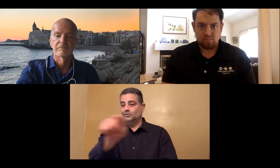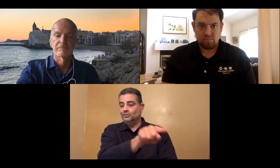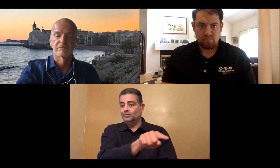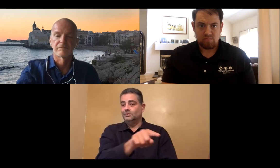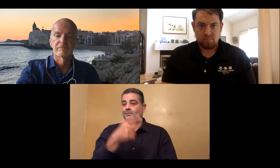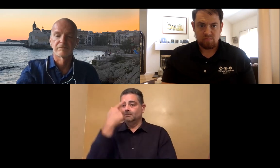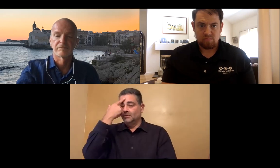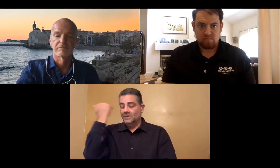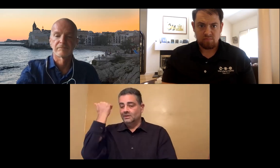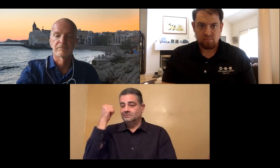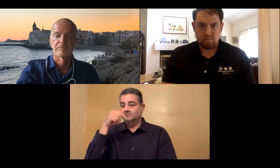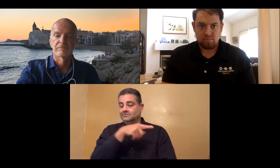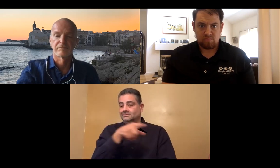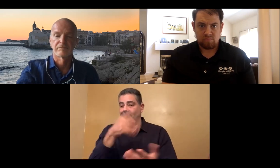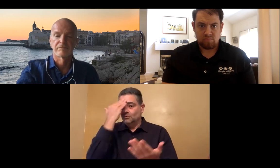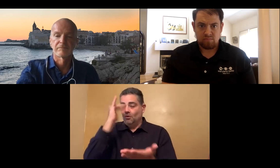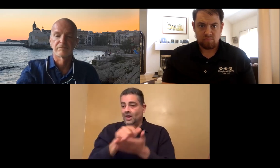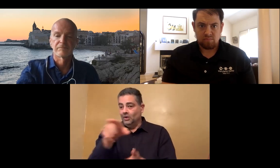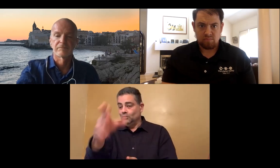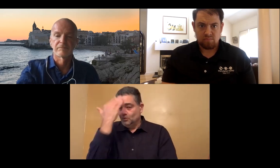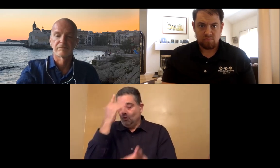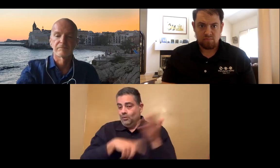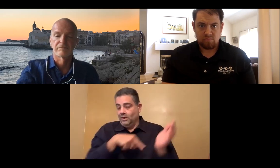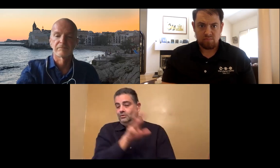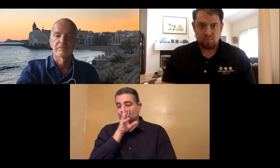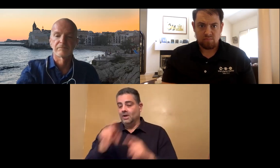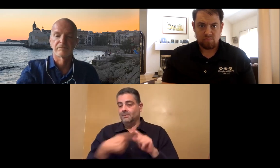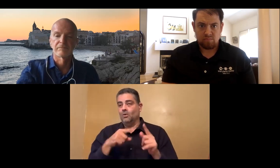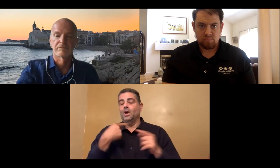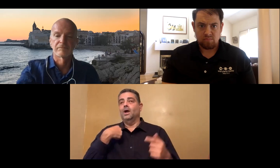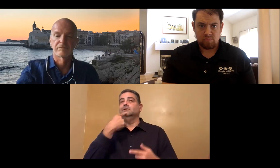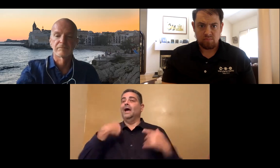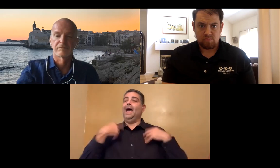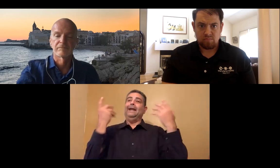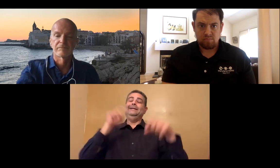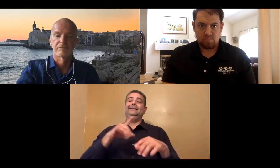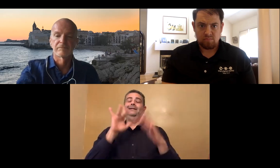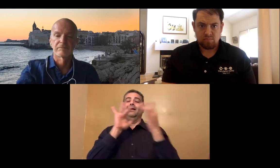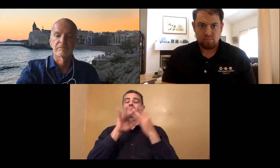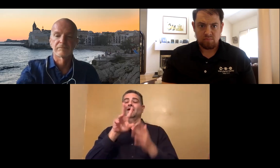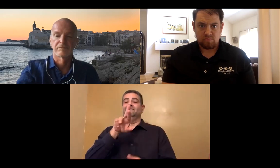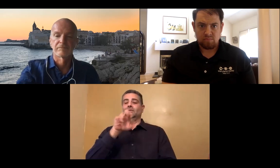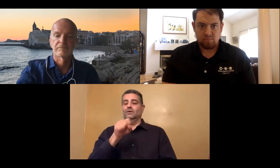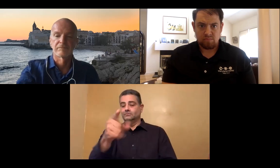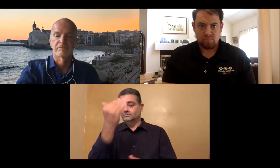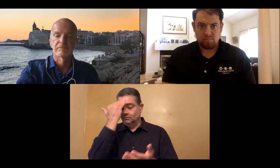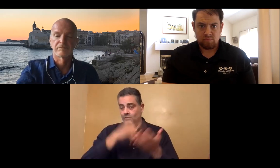way to make it easier for consumers to get in touch with you all because you are the ones who know what they're talking about.